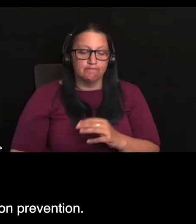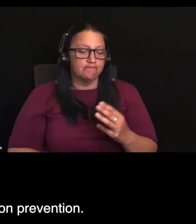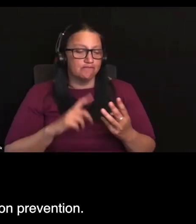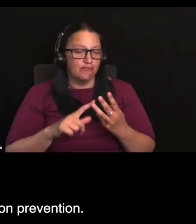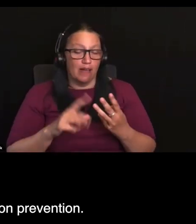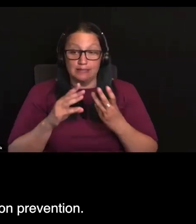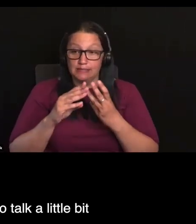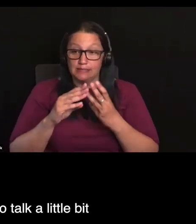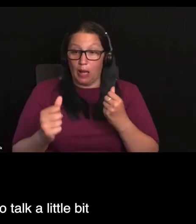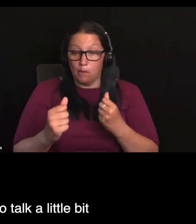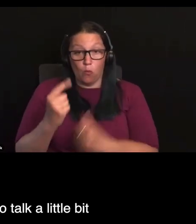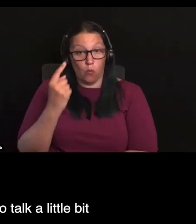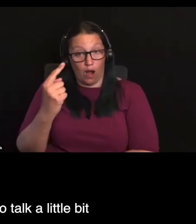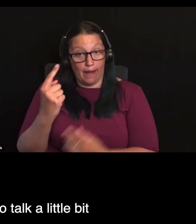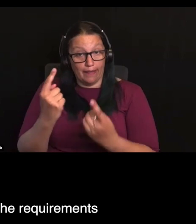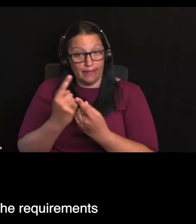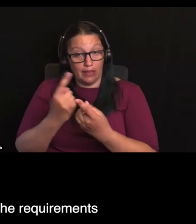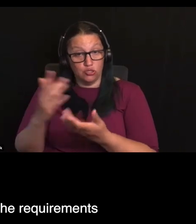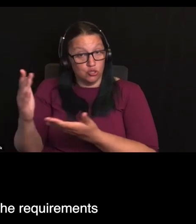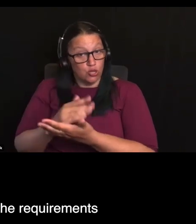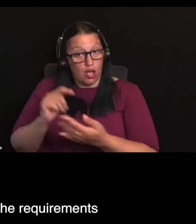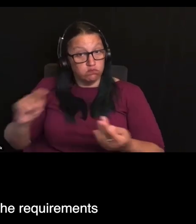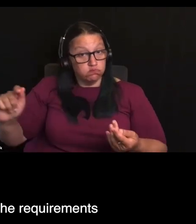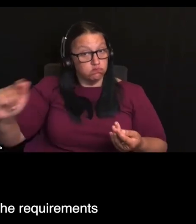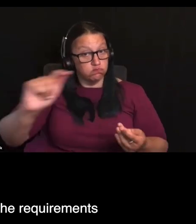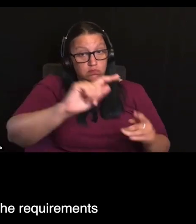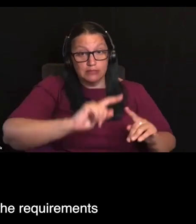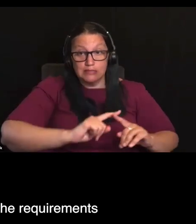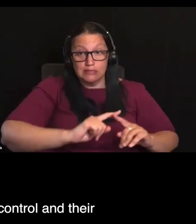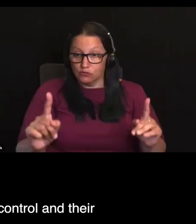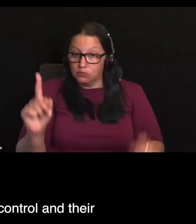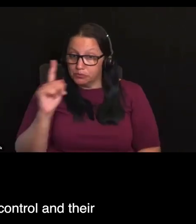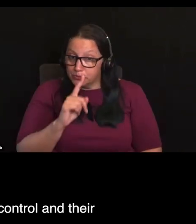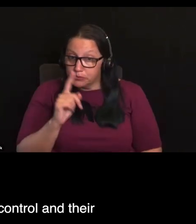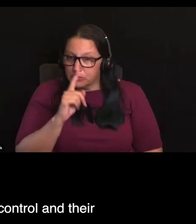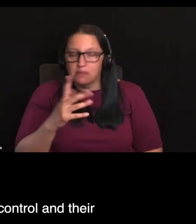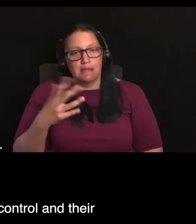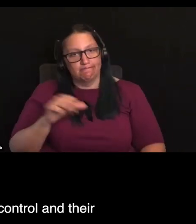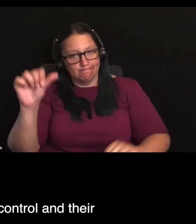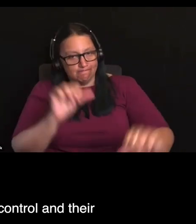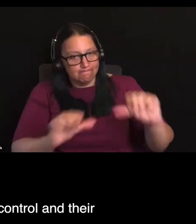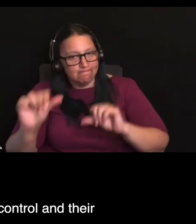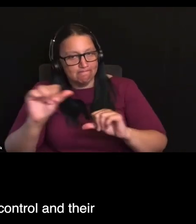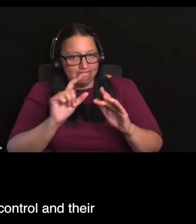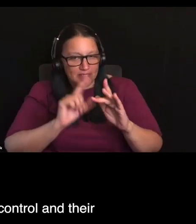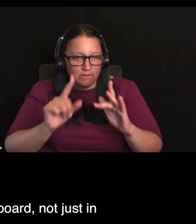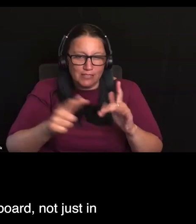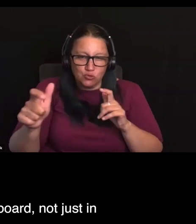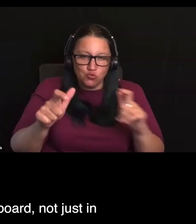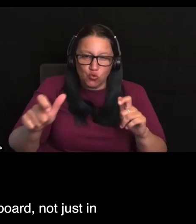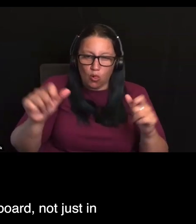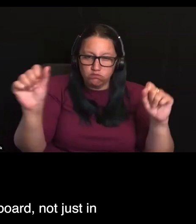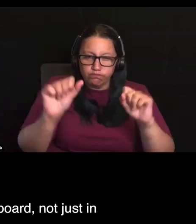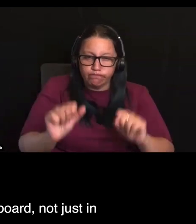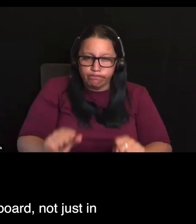prevention. Actually, Margaret, do you want to talk a little bit more about the strengthening of the requirements around infection prevention and control and their proposed